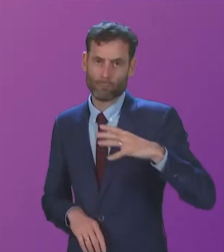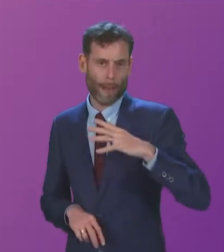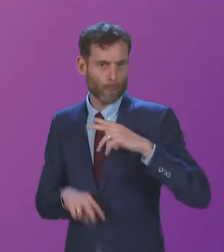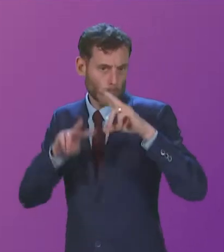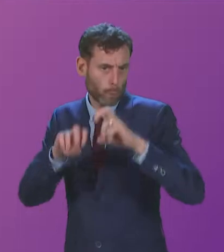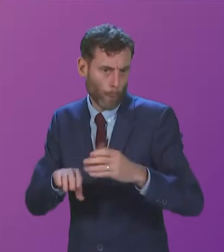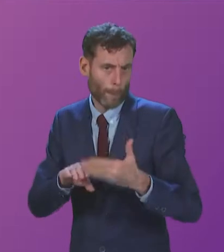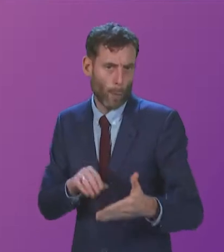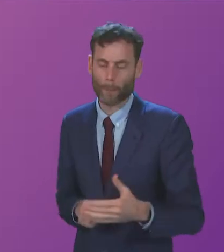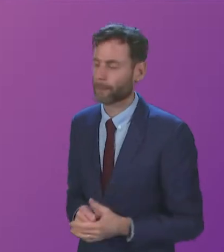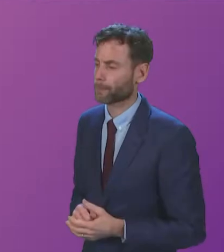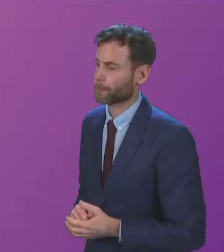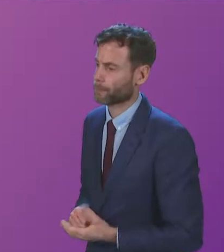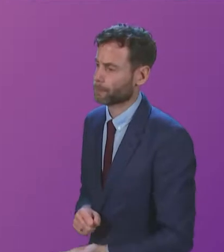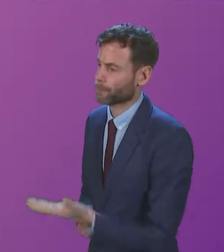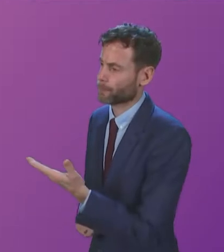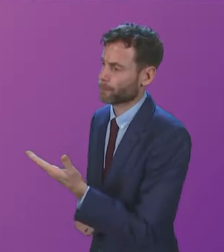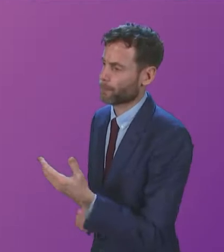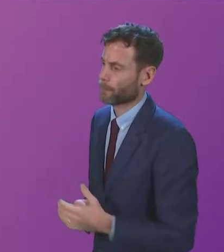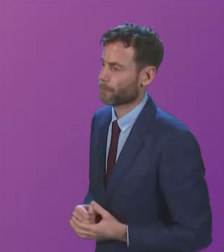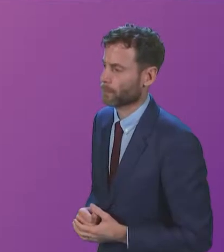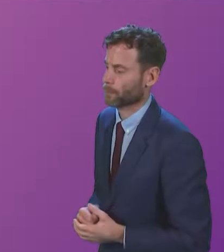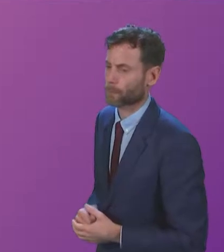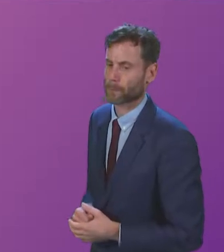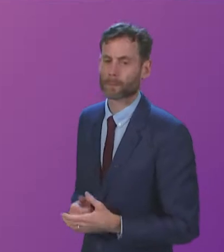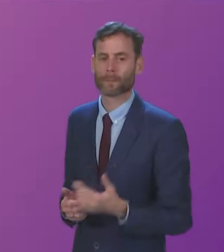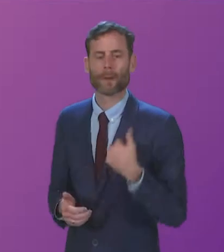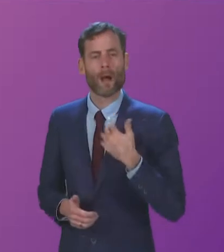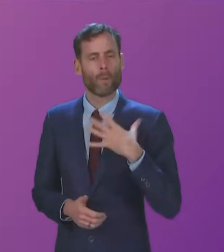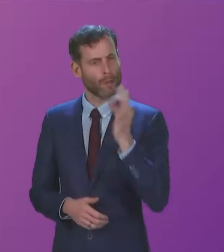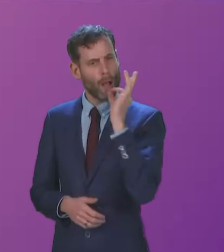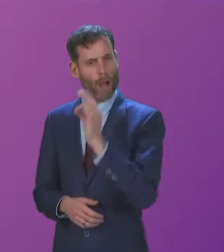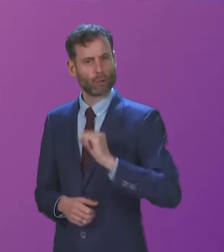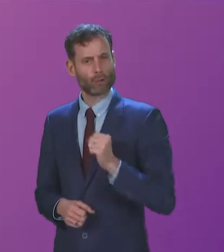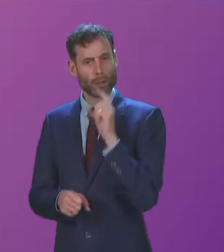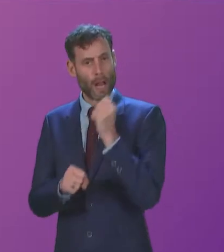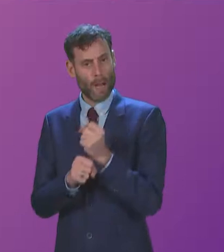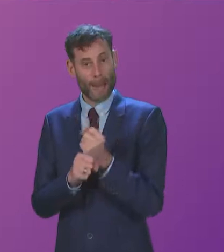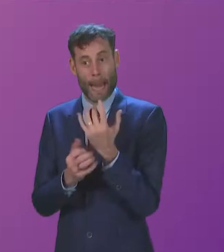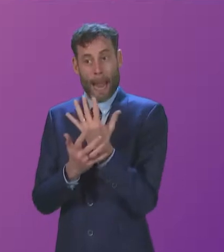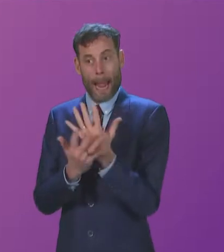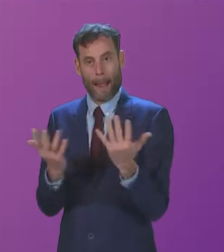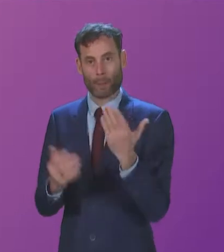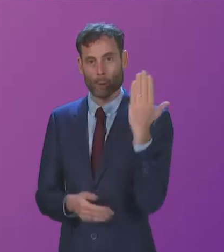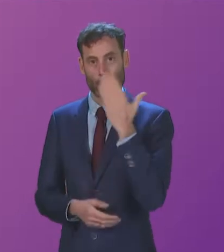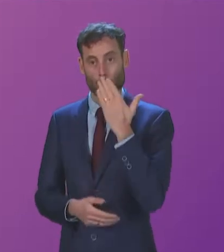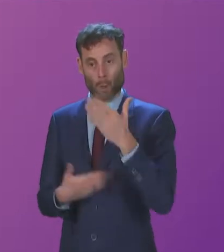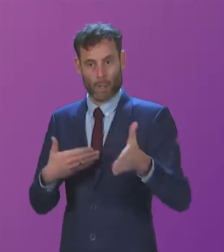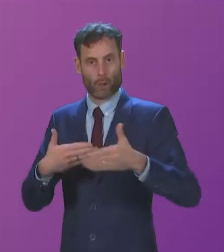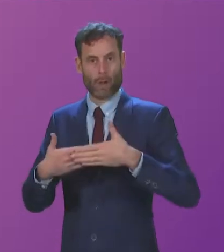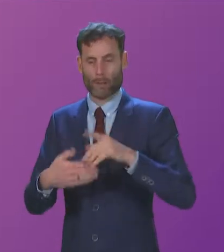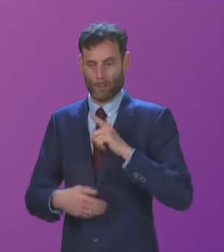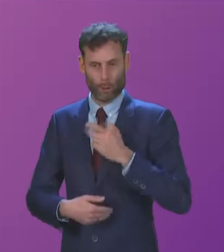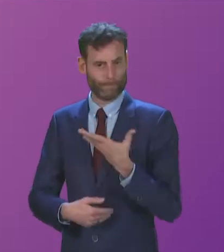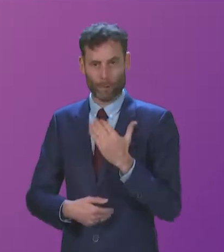Question number two, Martin Whitfield. I'm grateful, Presiding Officer. To ask the Scottish Government how many schools are currently shut due to staff shortages